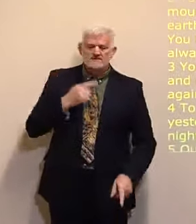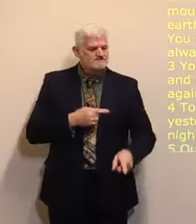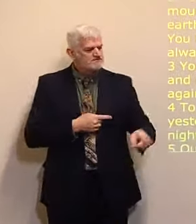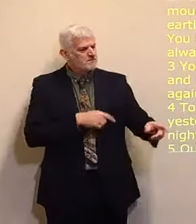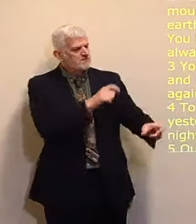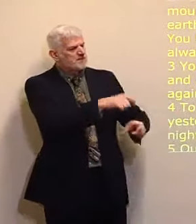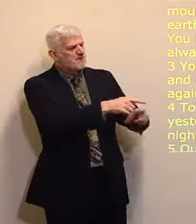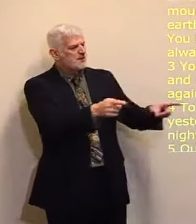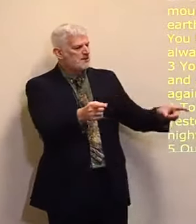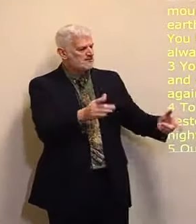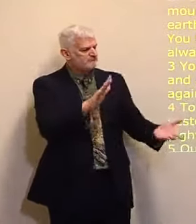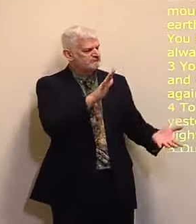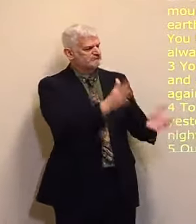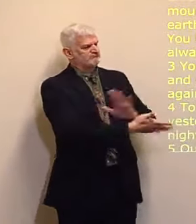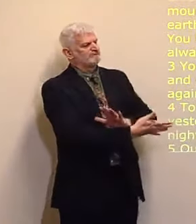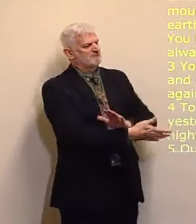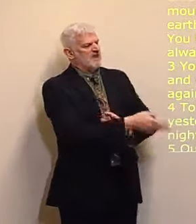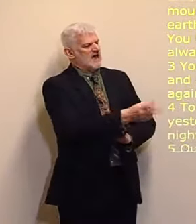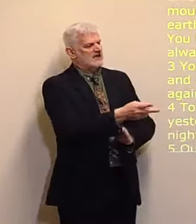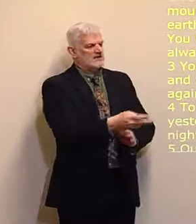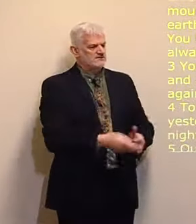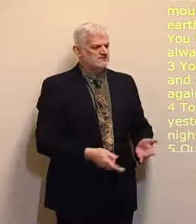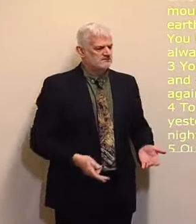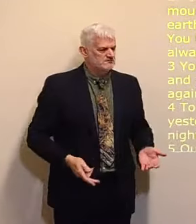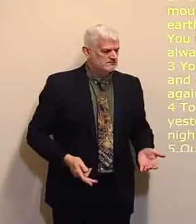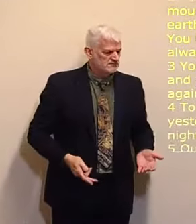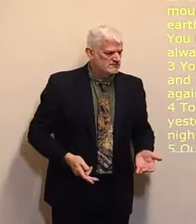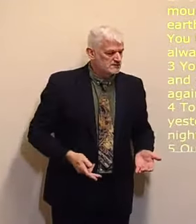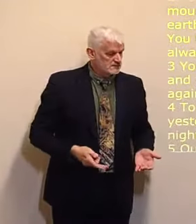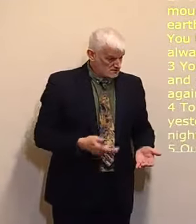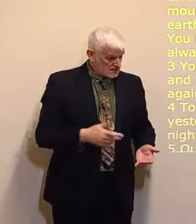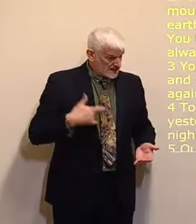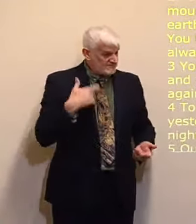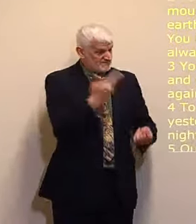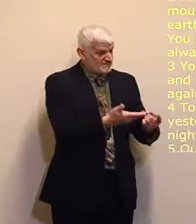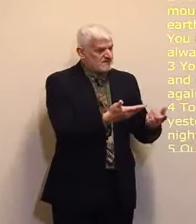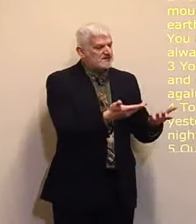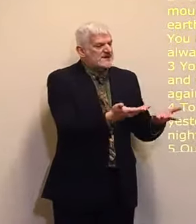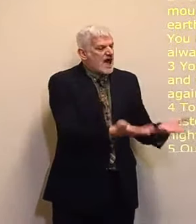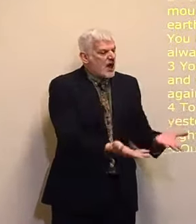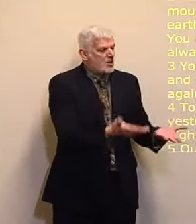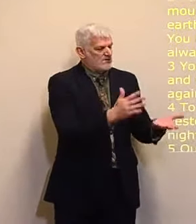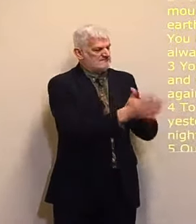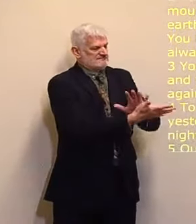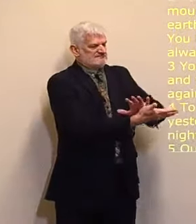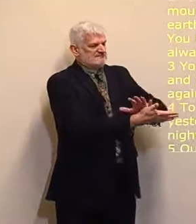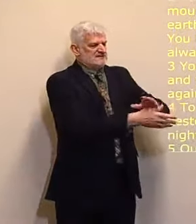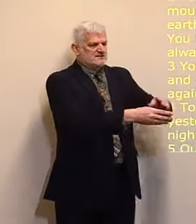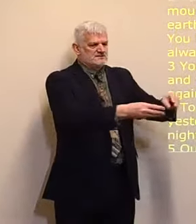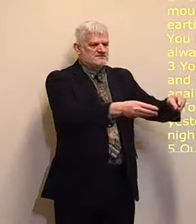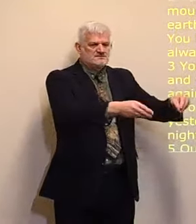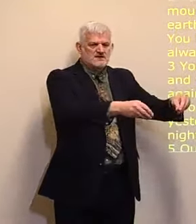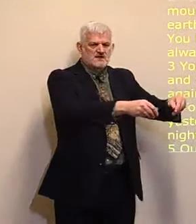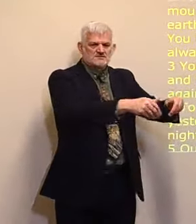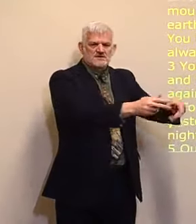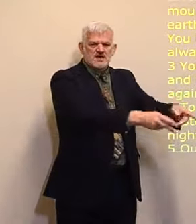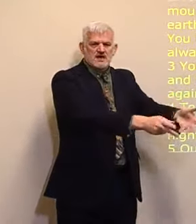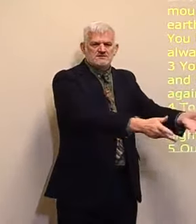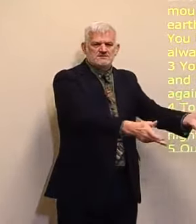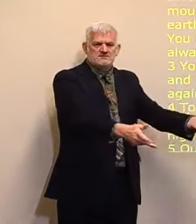says Return, ye children of men For a thousand years in thy sight Are but